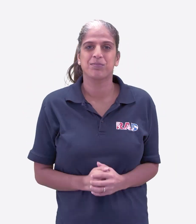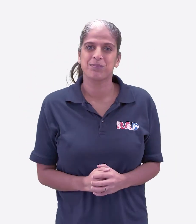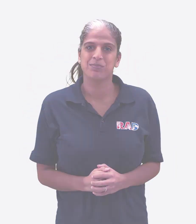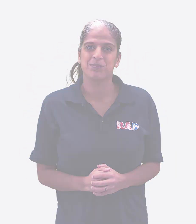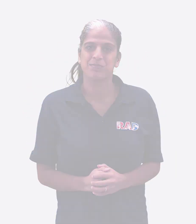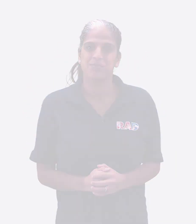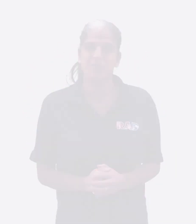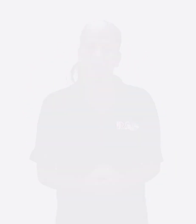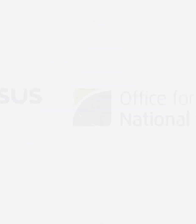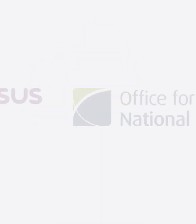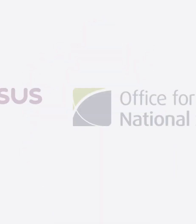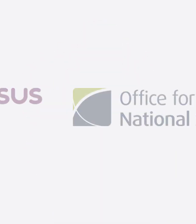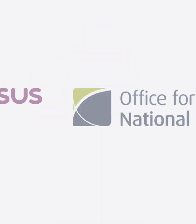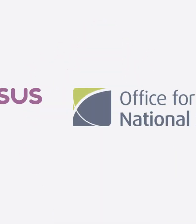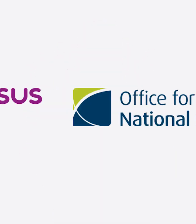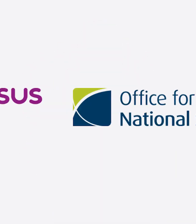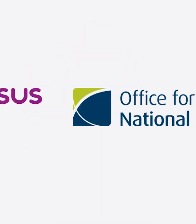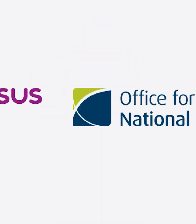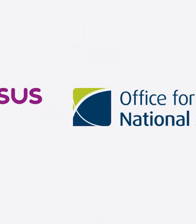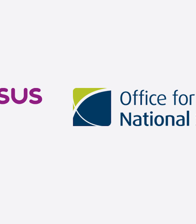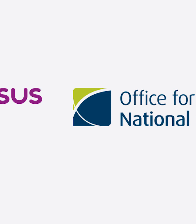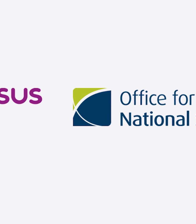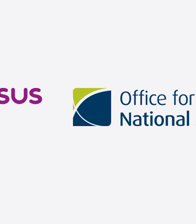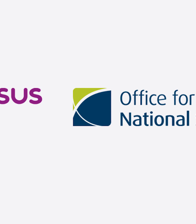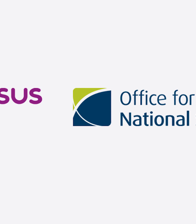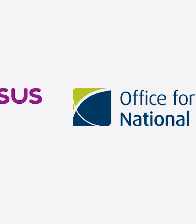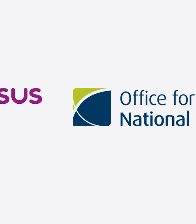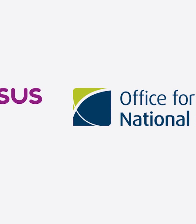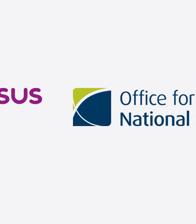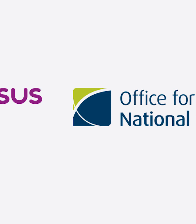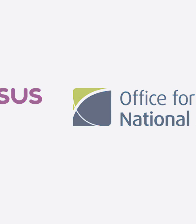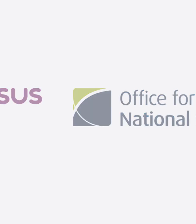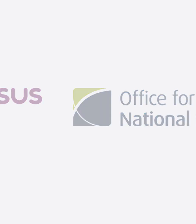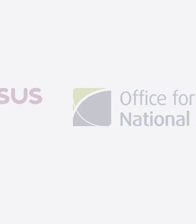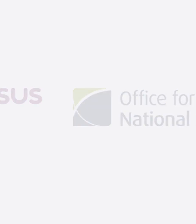Statistician